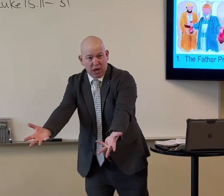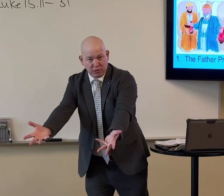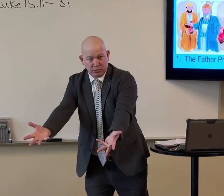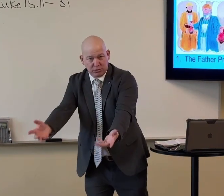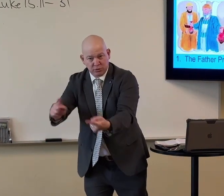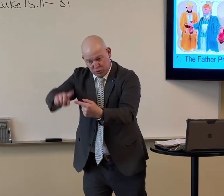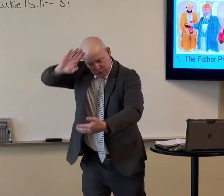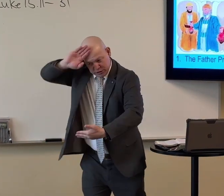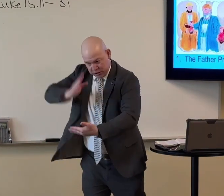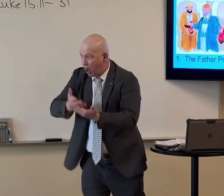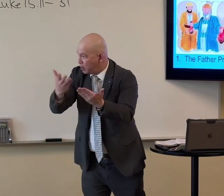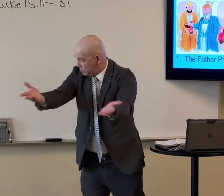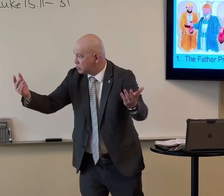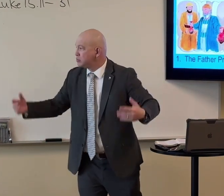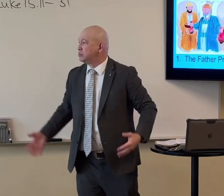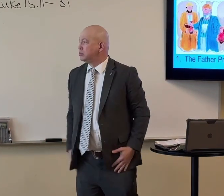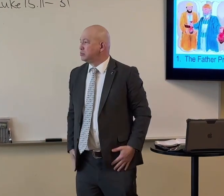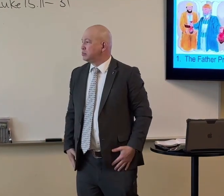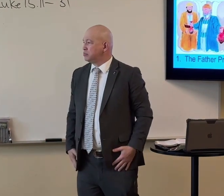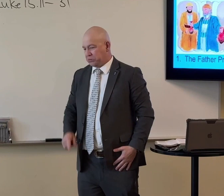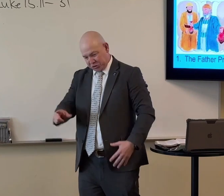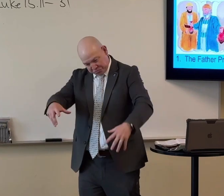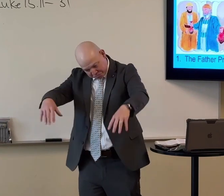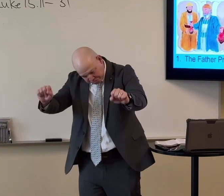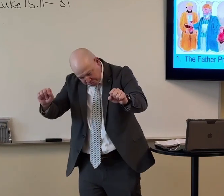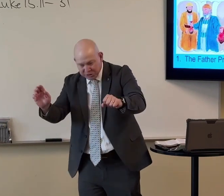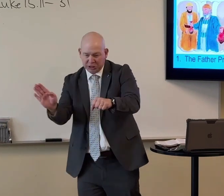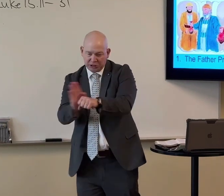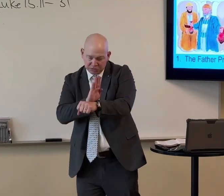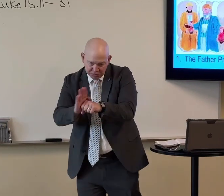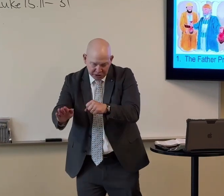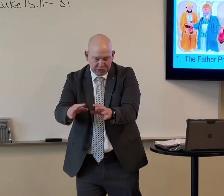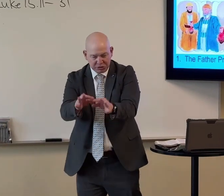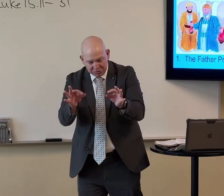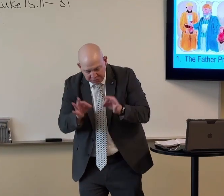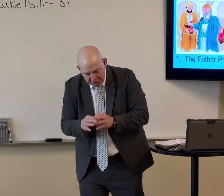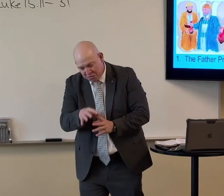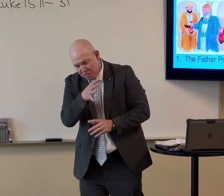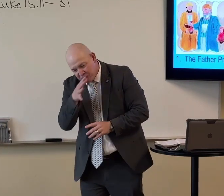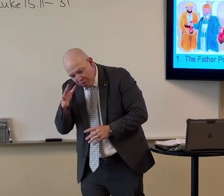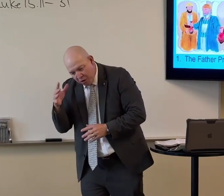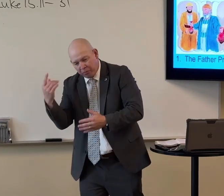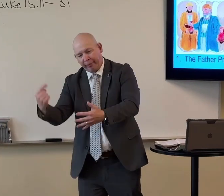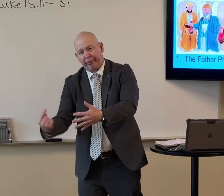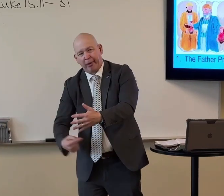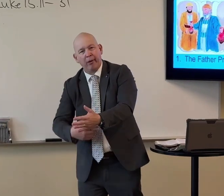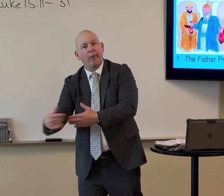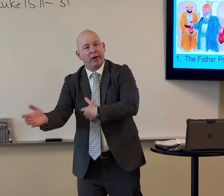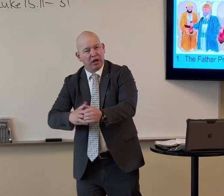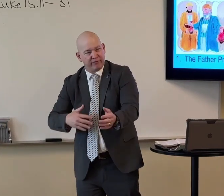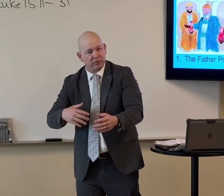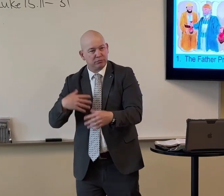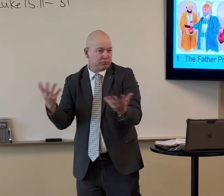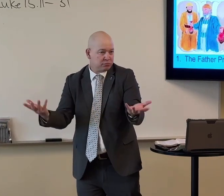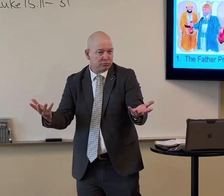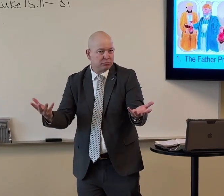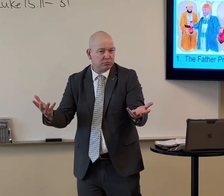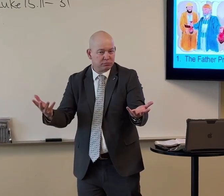He's, you know, gives money to his kids or whatever his inheritance. Or maybe gives over the business or